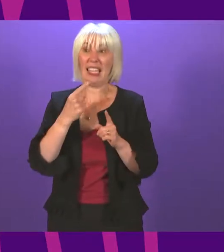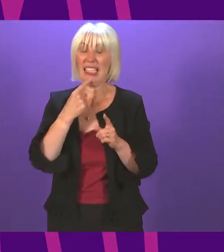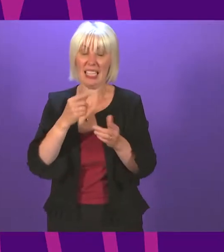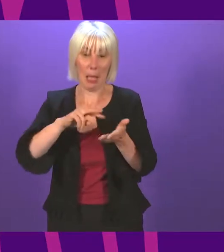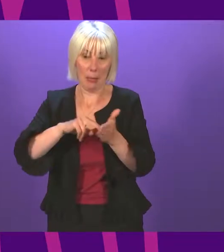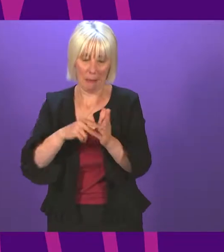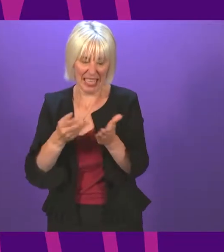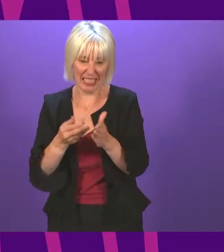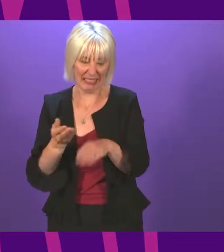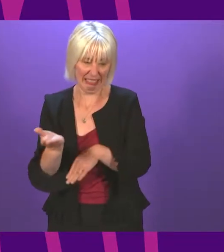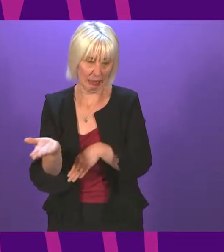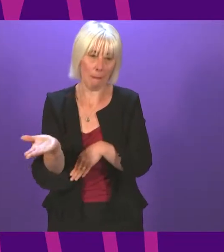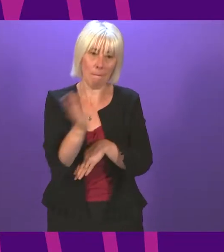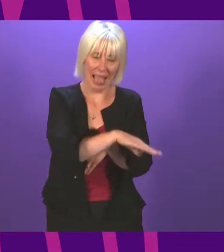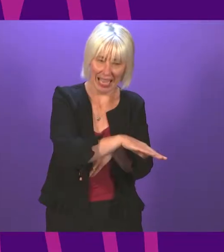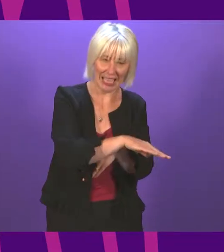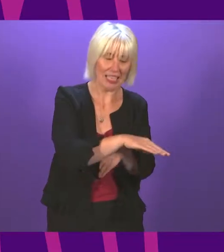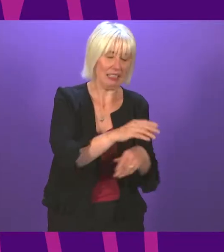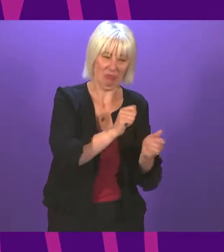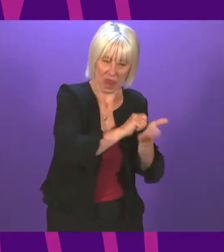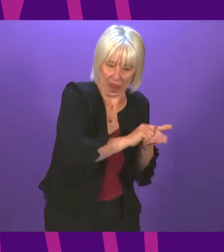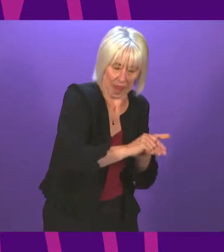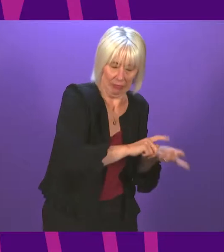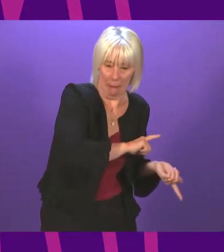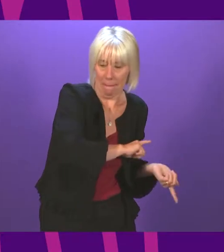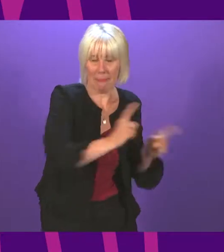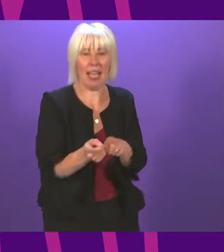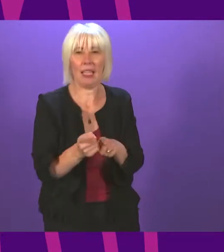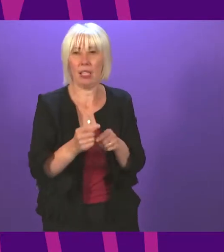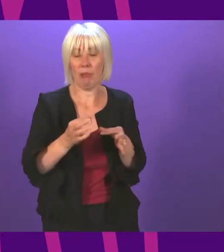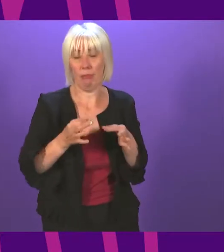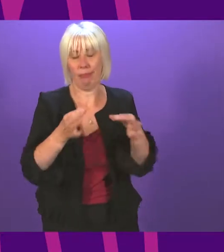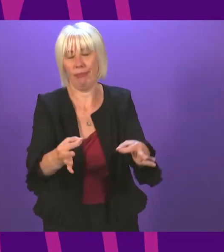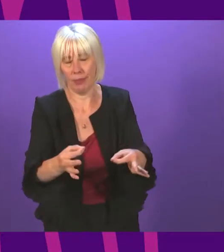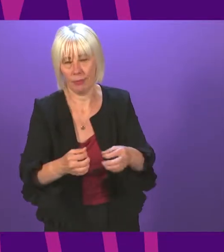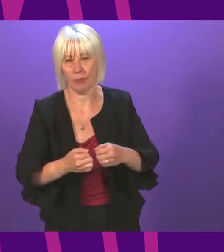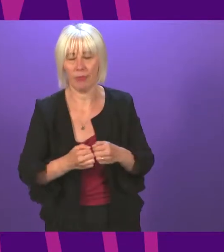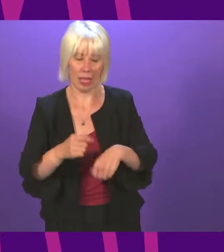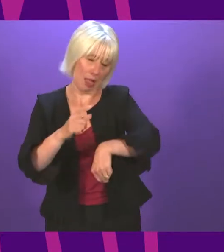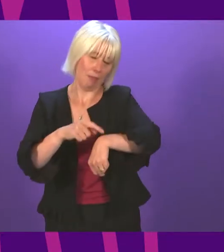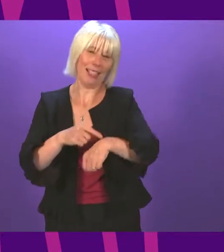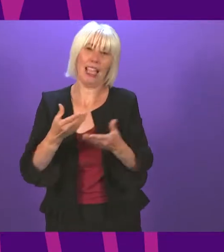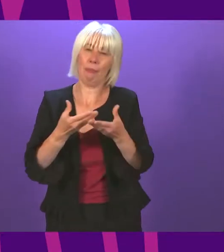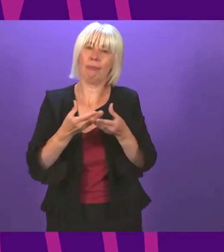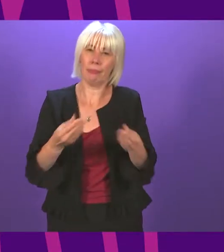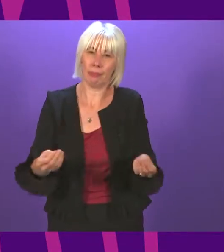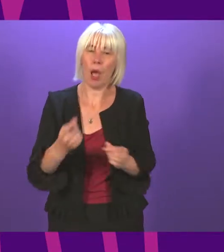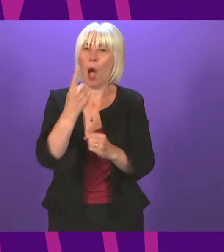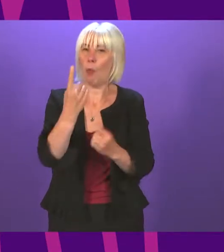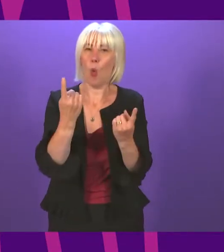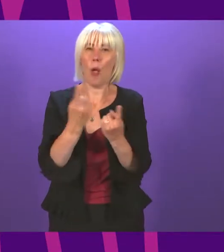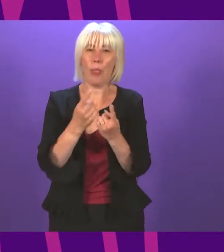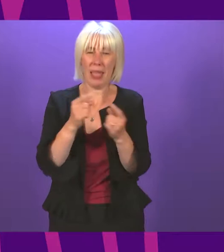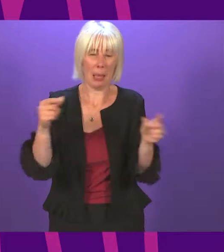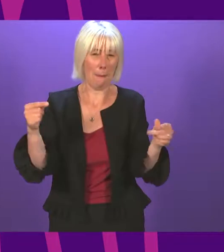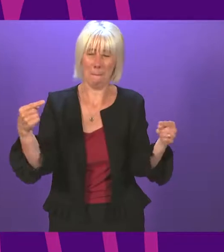back and publication was delayed for a fortnight. Presiding Officer, I'm running out of time, so let me touch on one glaring omission in the 100